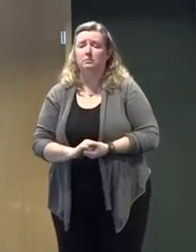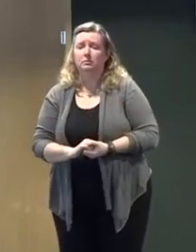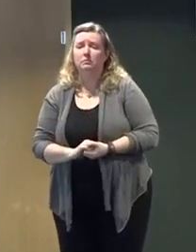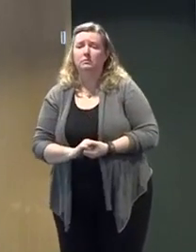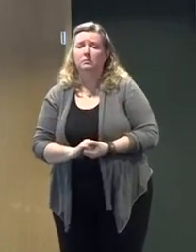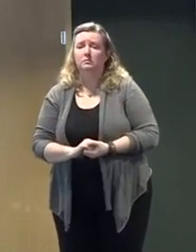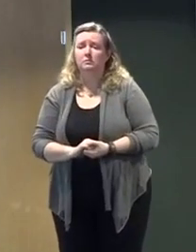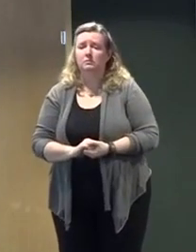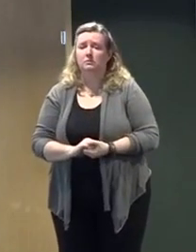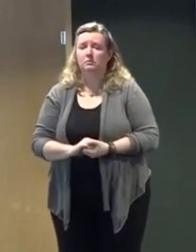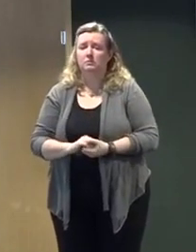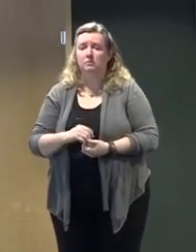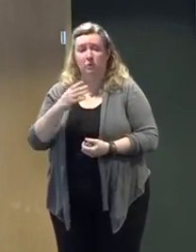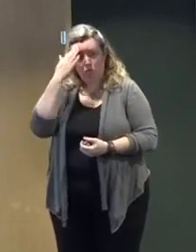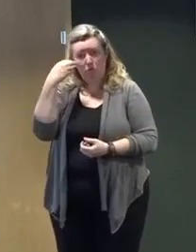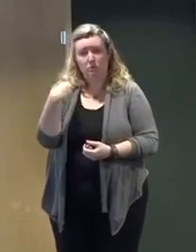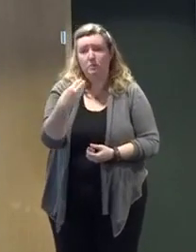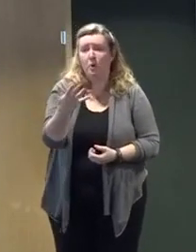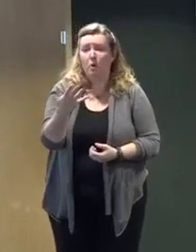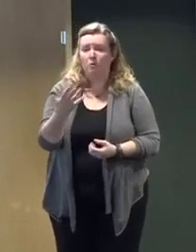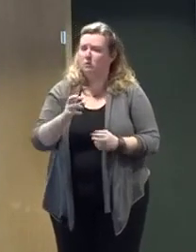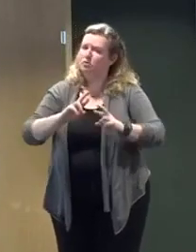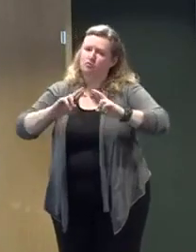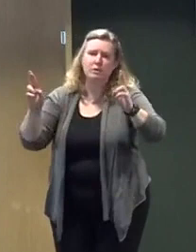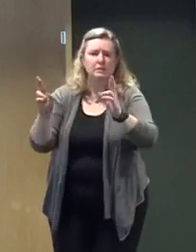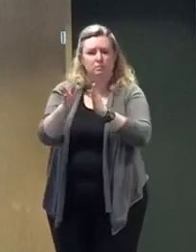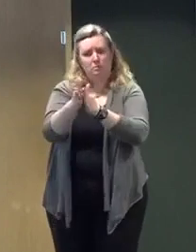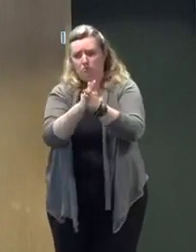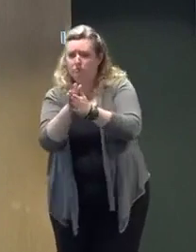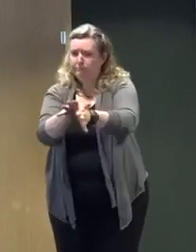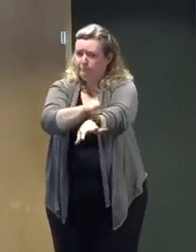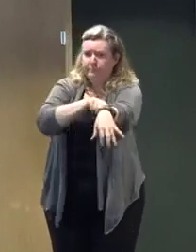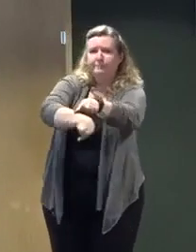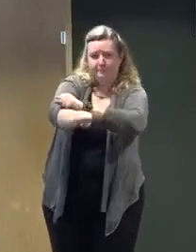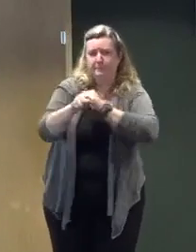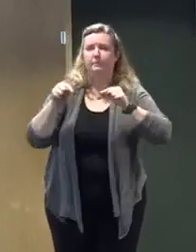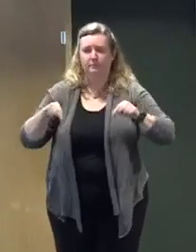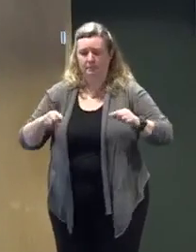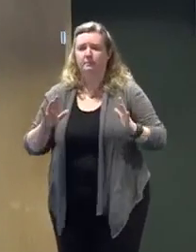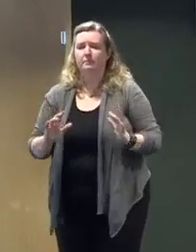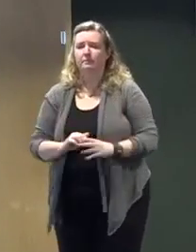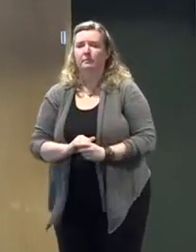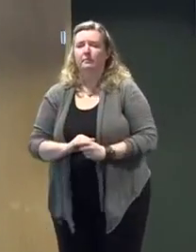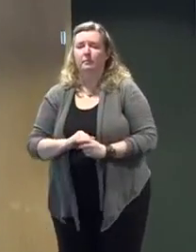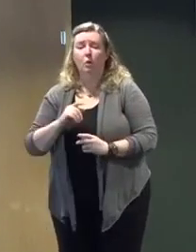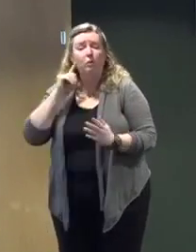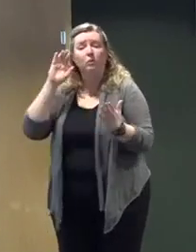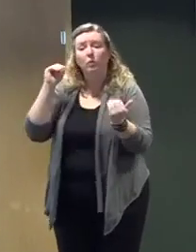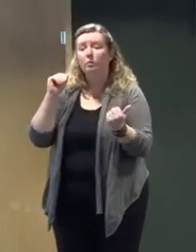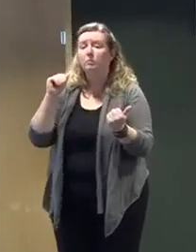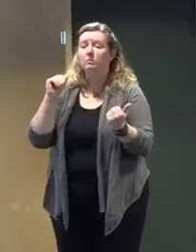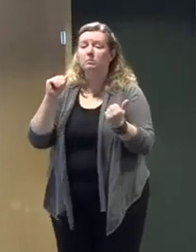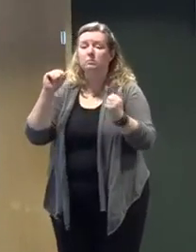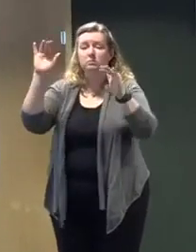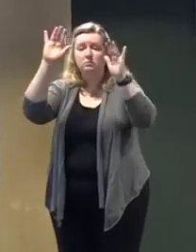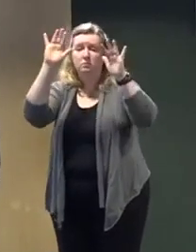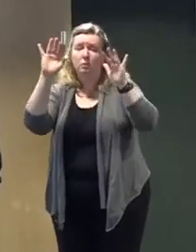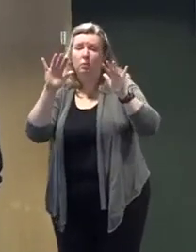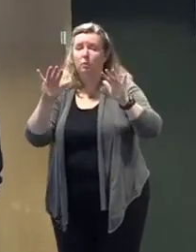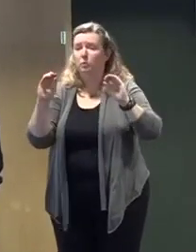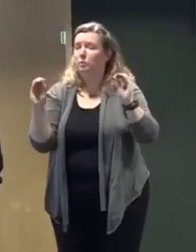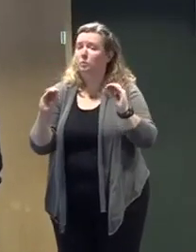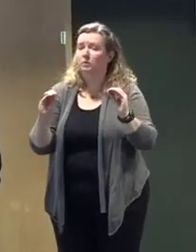say that we are all ready for whatever comes our way. We're certainly hoping for the best, but we are, without question, preparing for the worst.